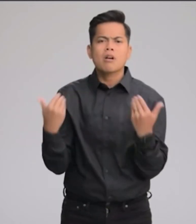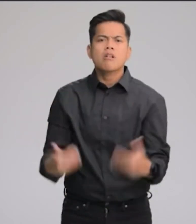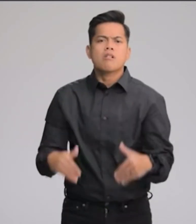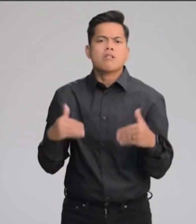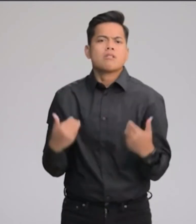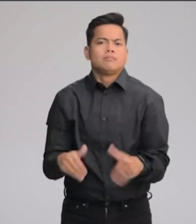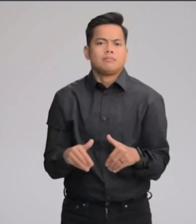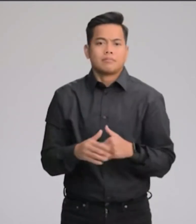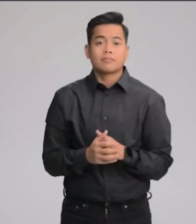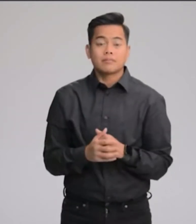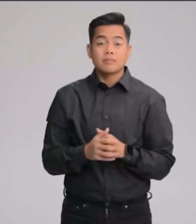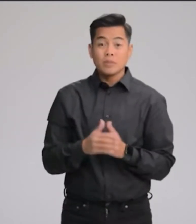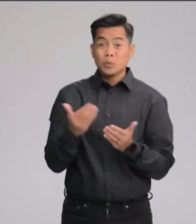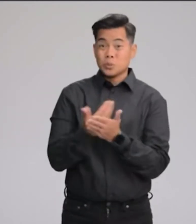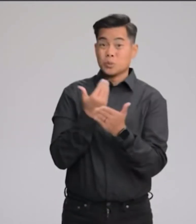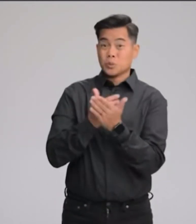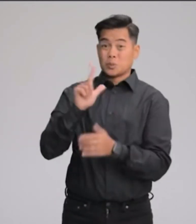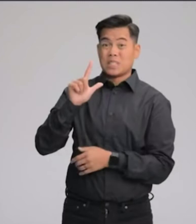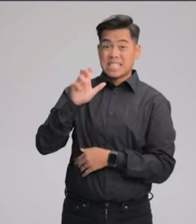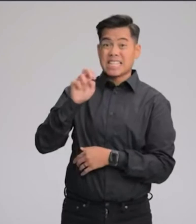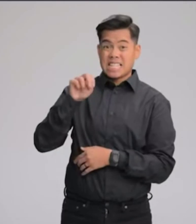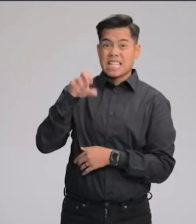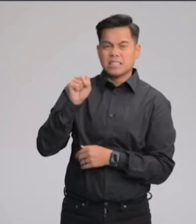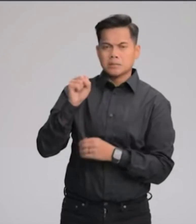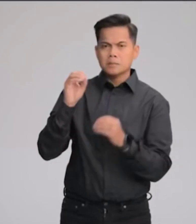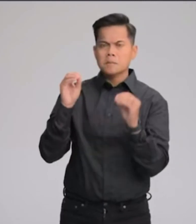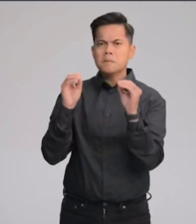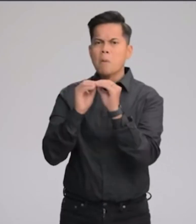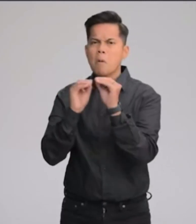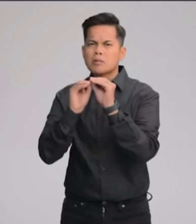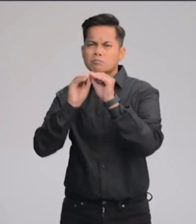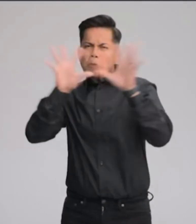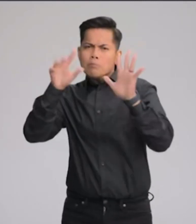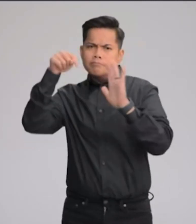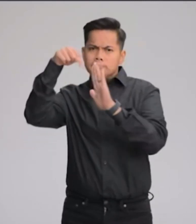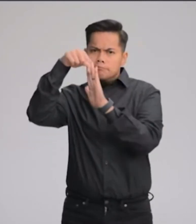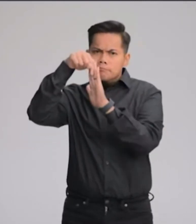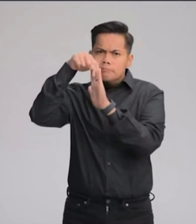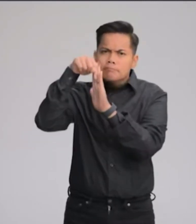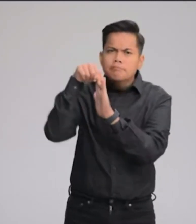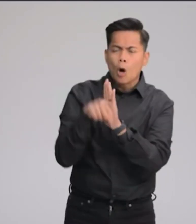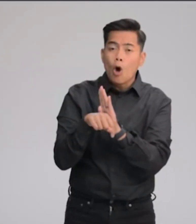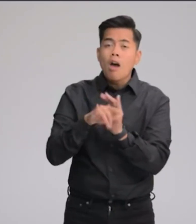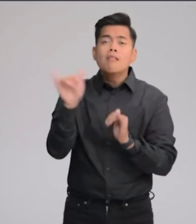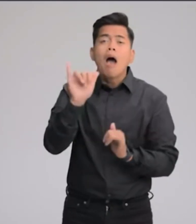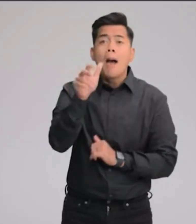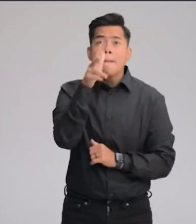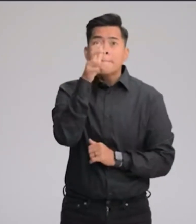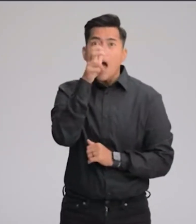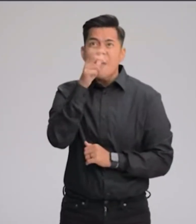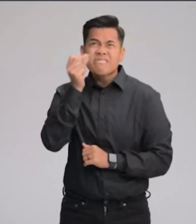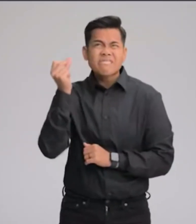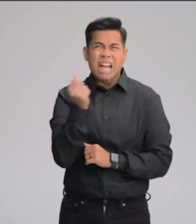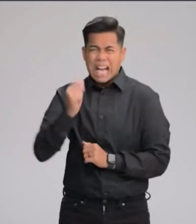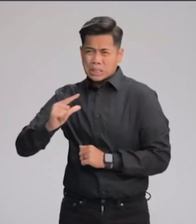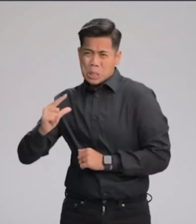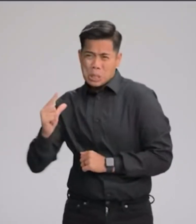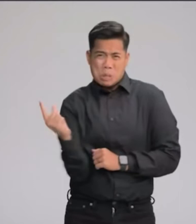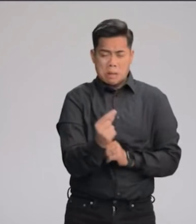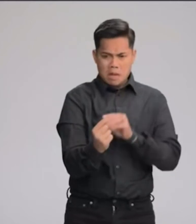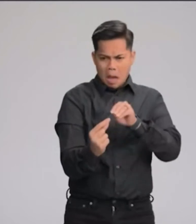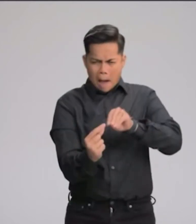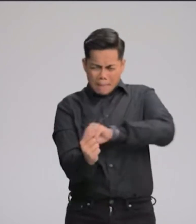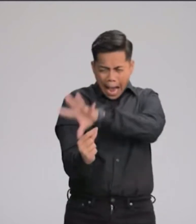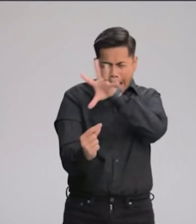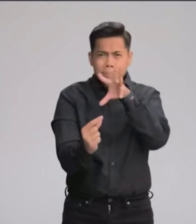The new lens is sharper with more detail, so macro gets even better, like this katydid bug